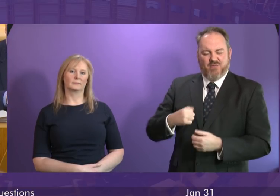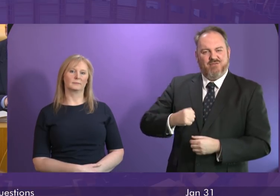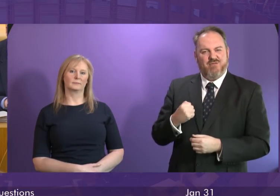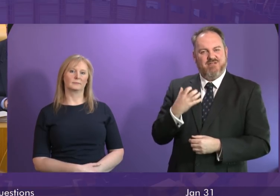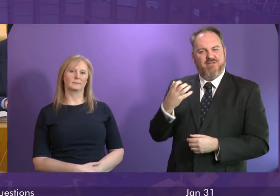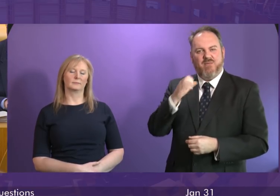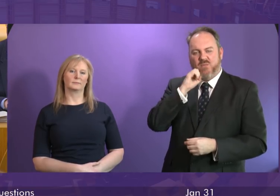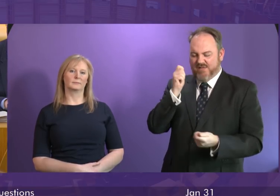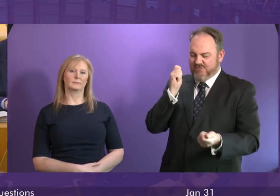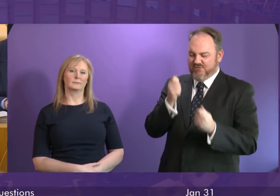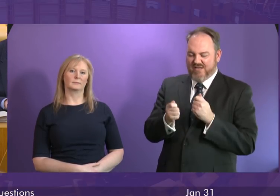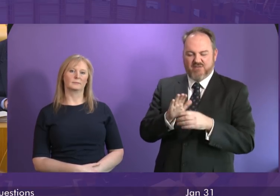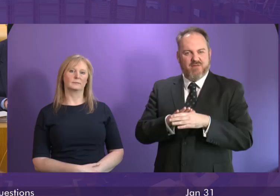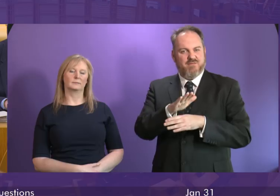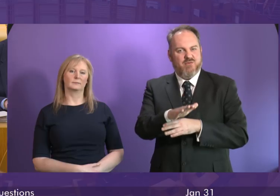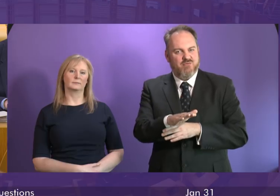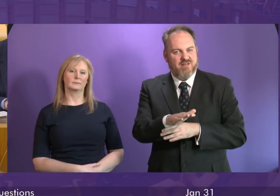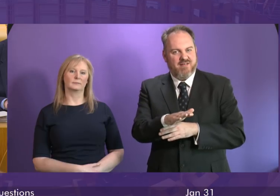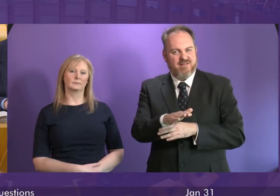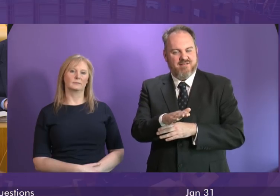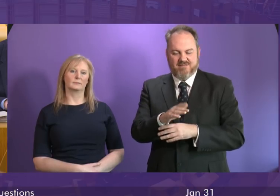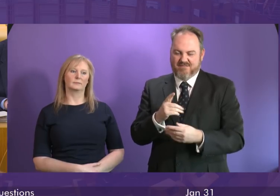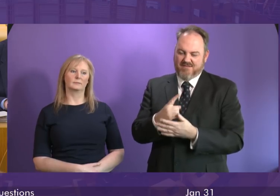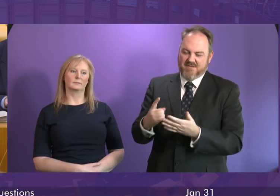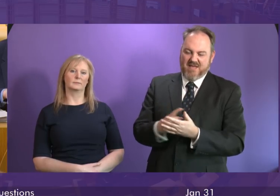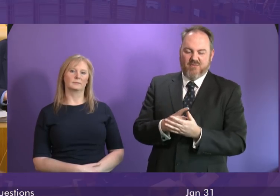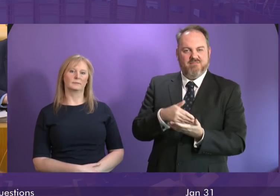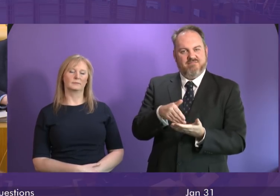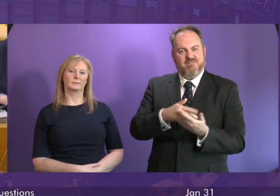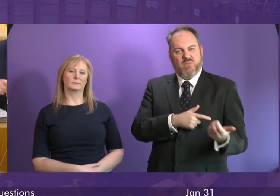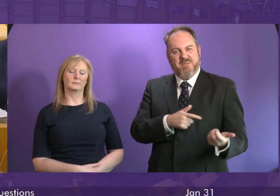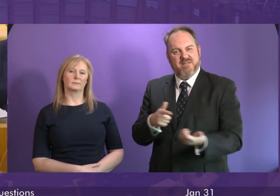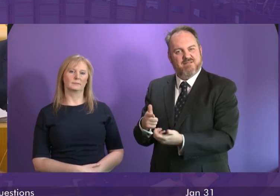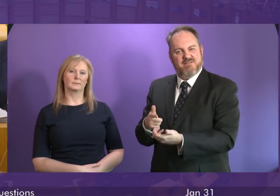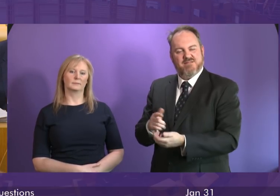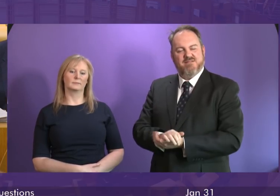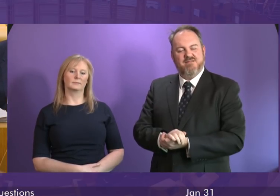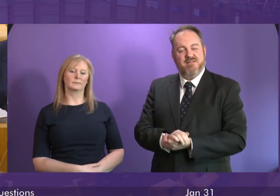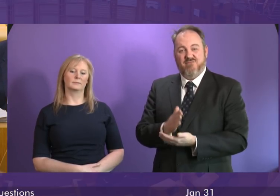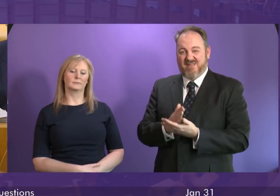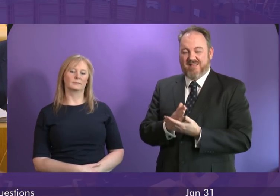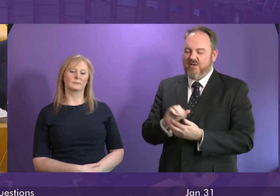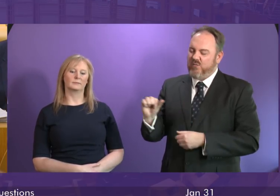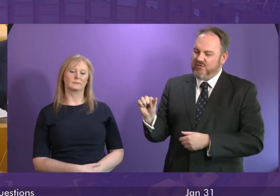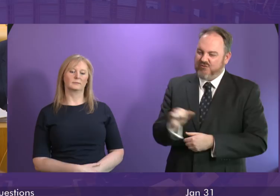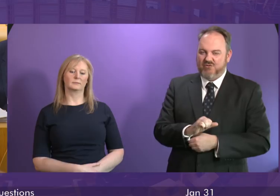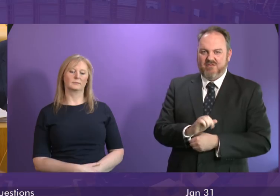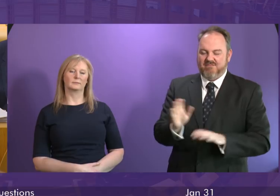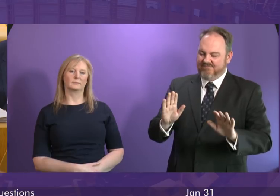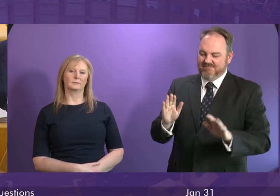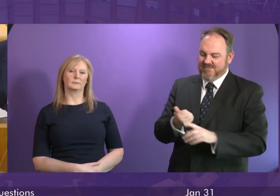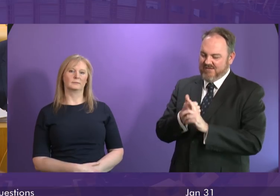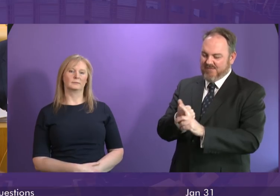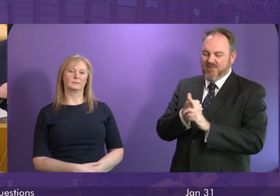do differently in the future and meanwhile isn't the case overwhelming to withdraw this constant stream of